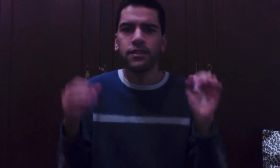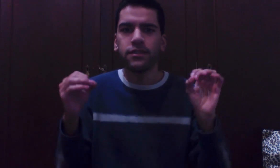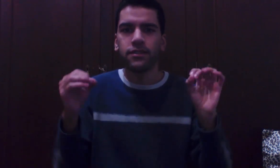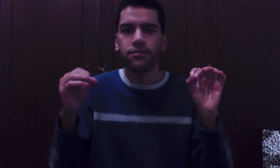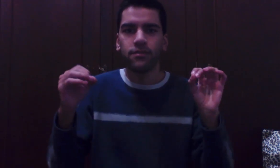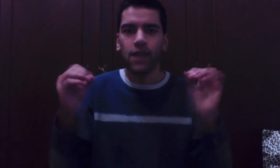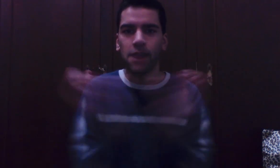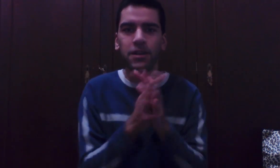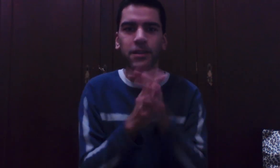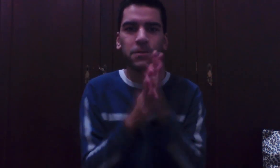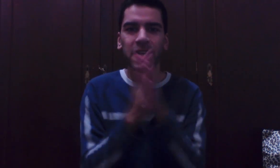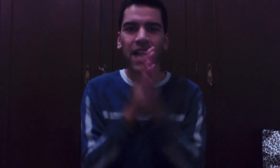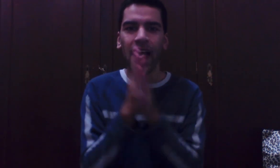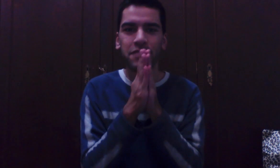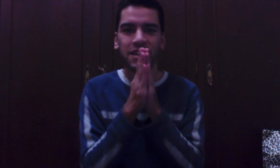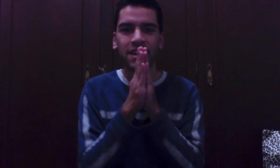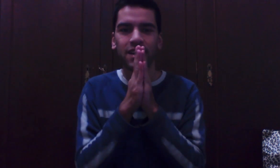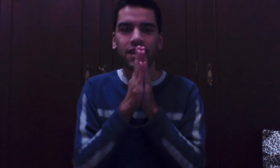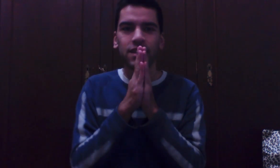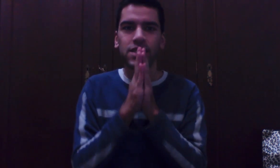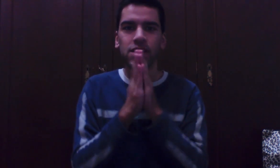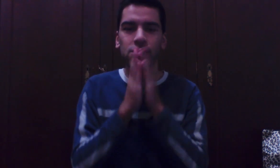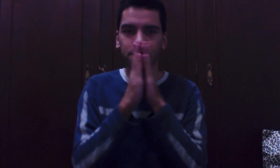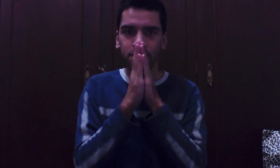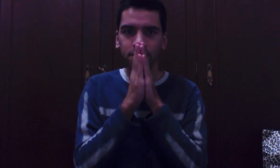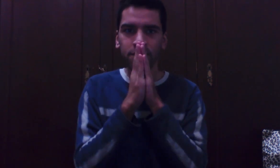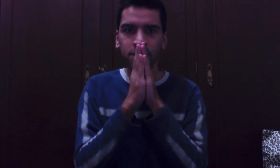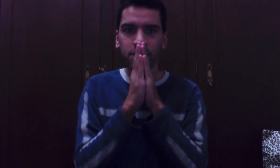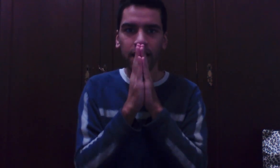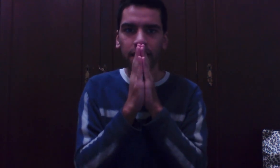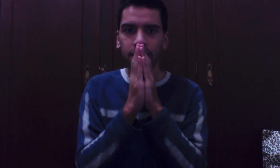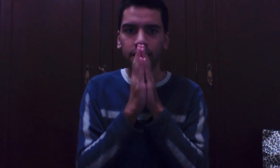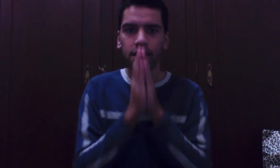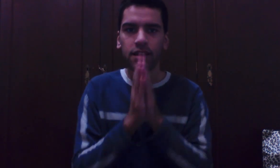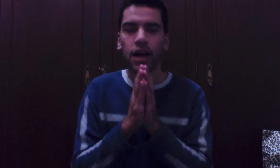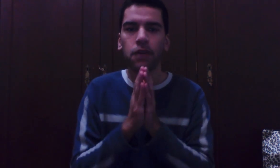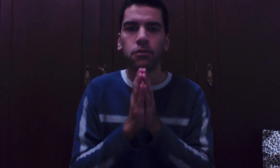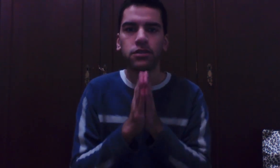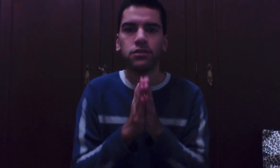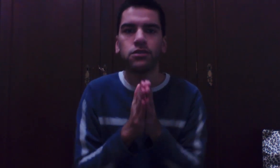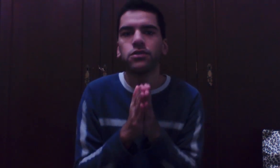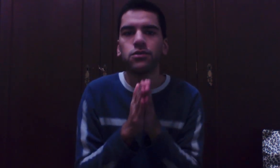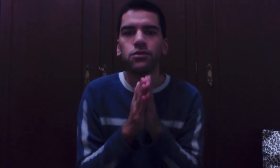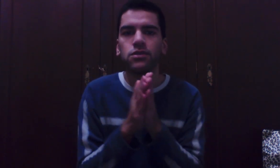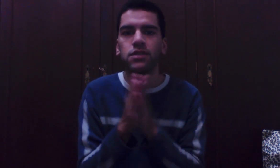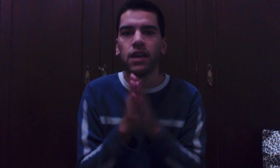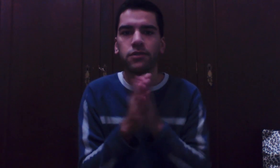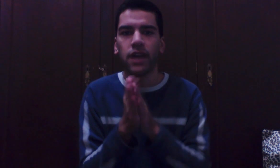I'm really really happy so the next thing I wanted to tell you guys